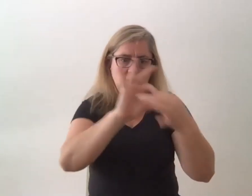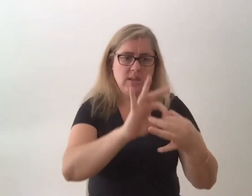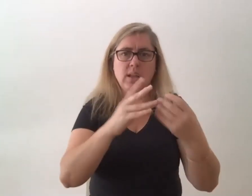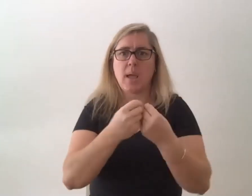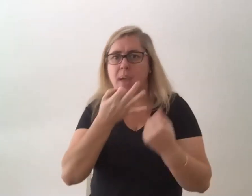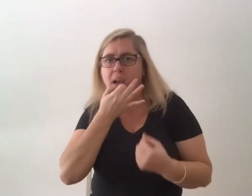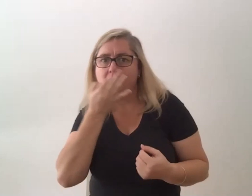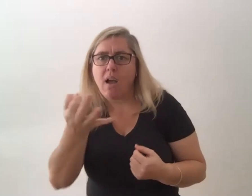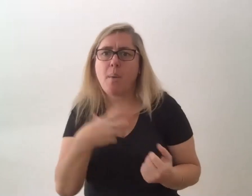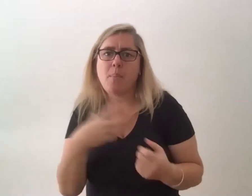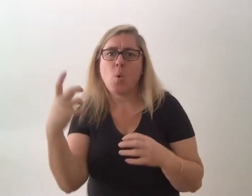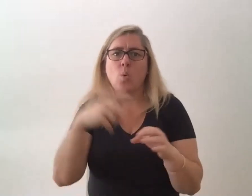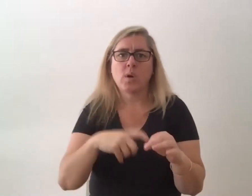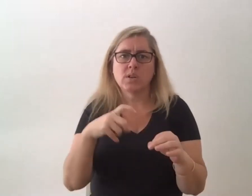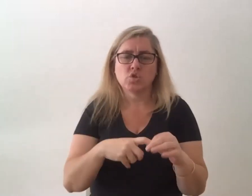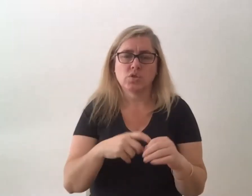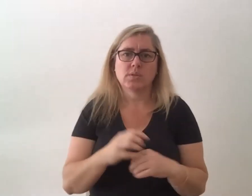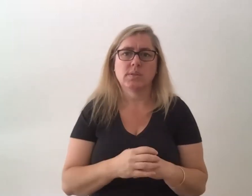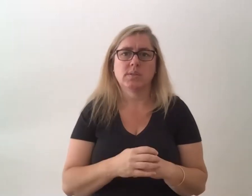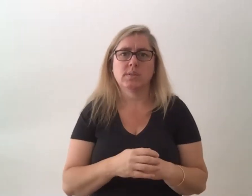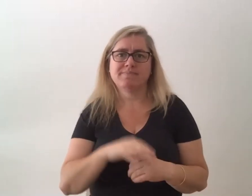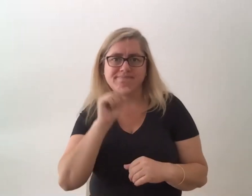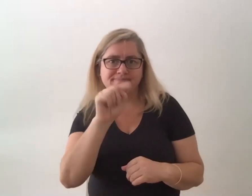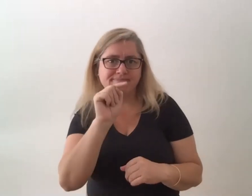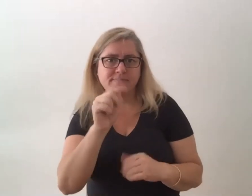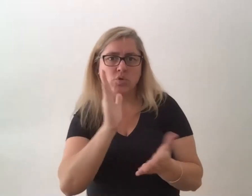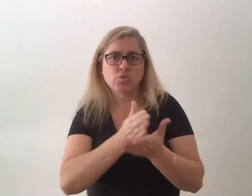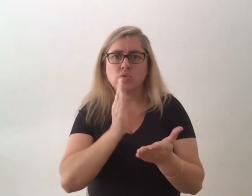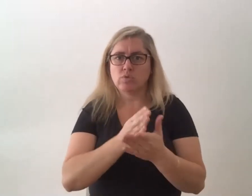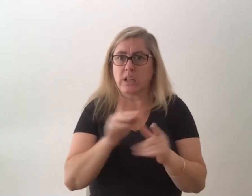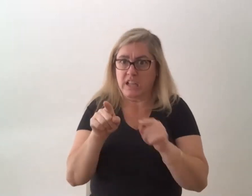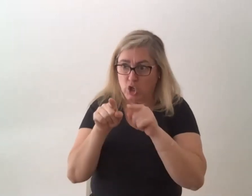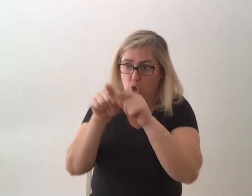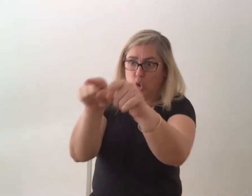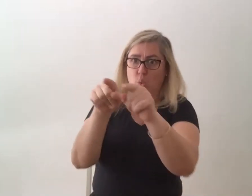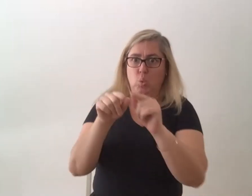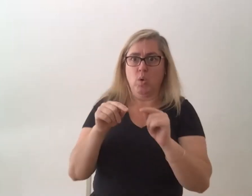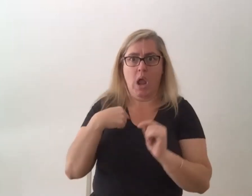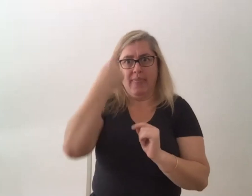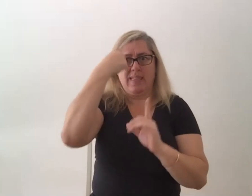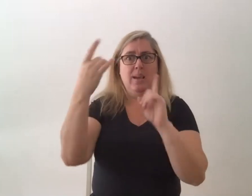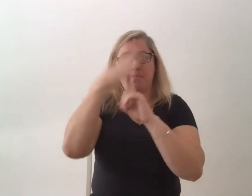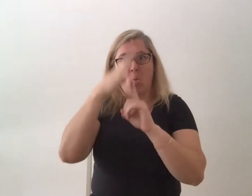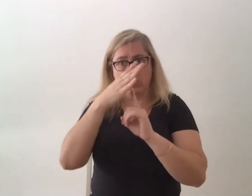um it was all it was all you and i think that's really important to acknowledge um